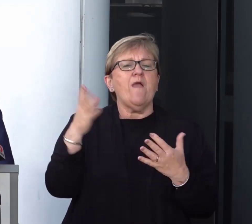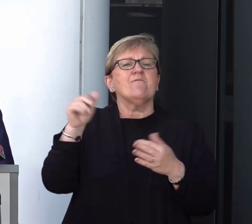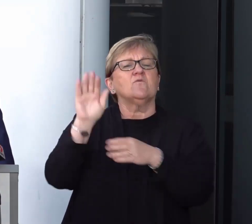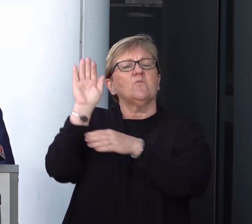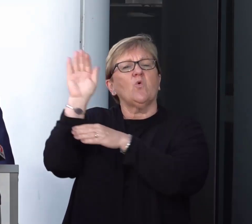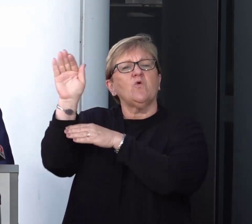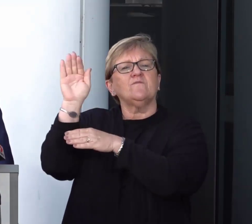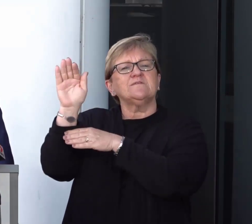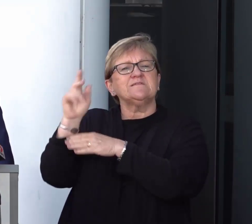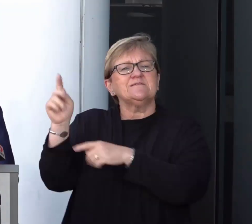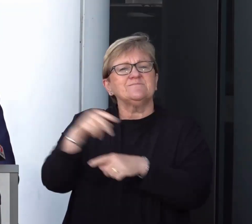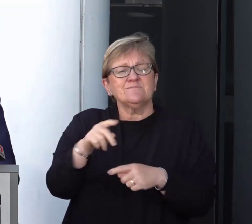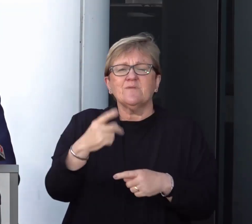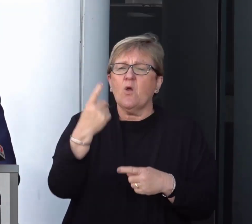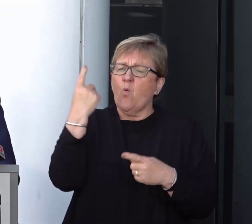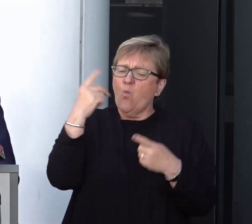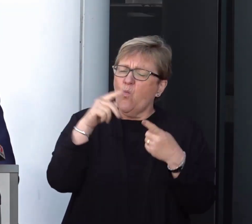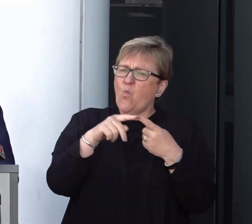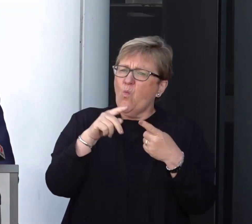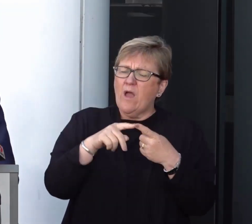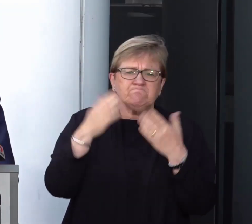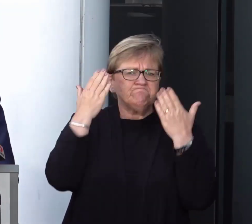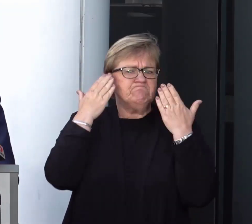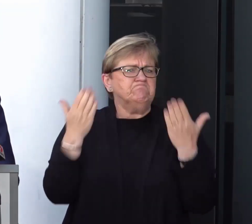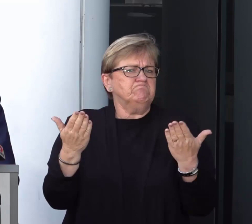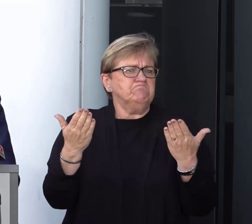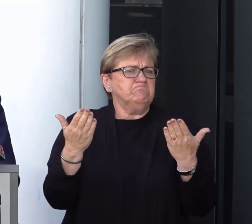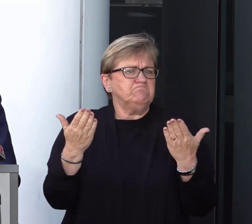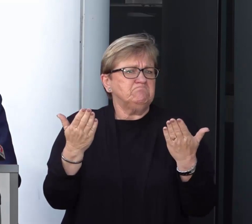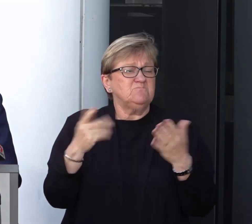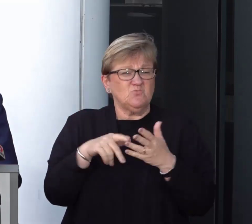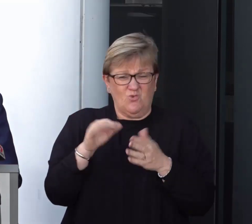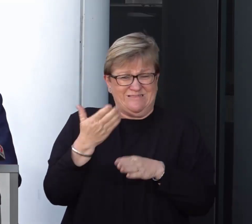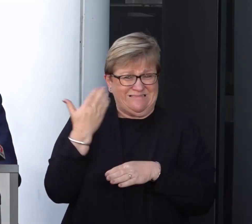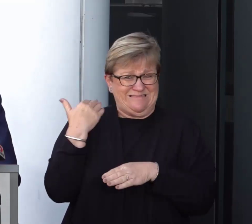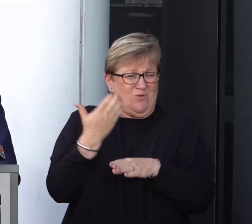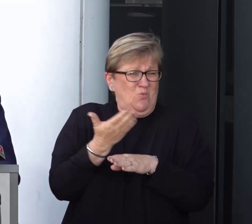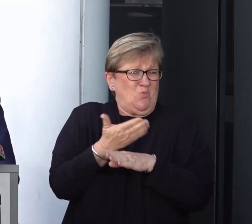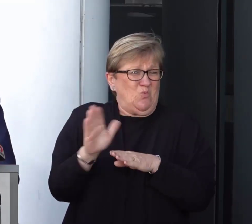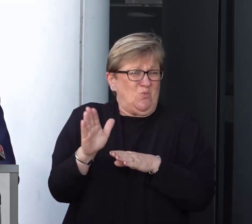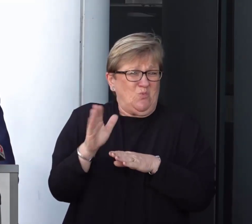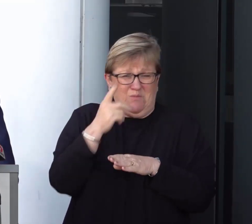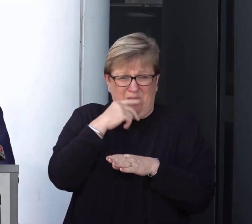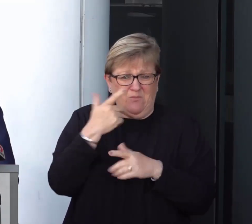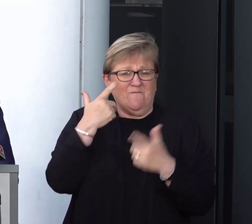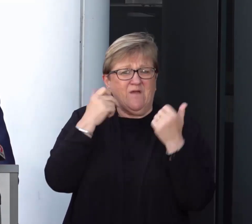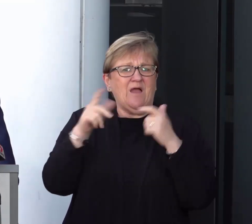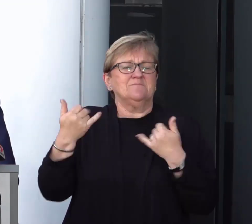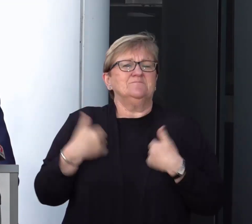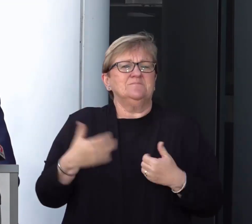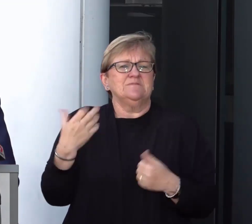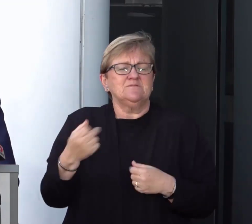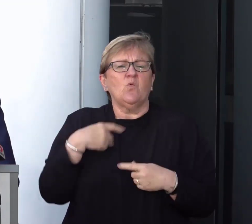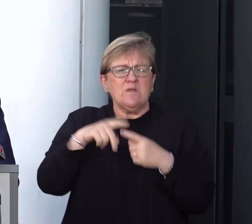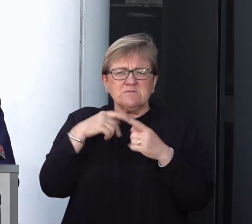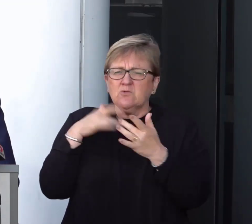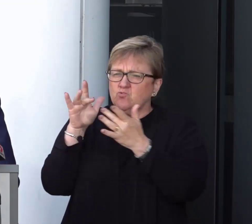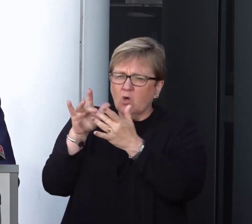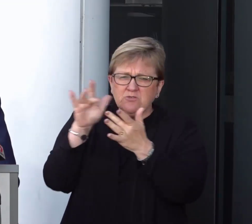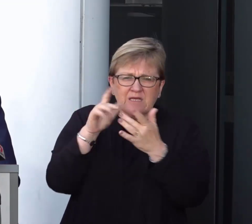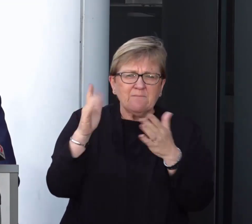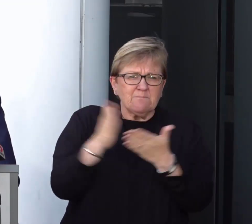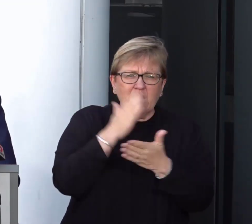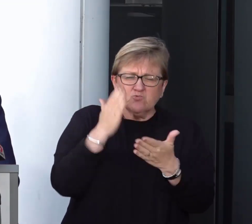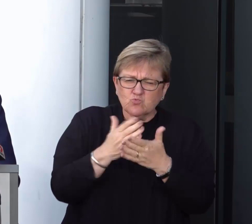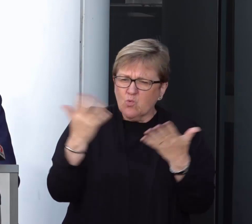from overseas with one at this stage unknown. So these are fairly new numbers and we're still doing the contact tracing to actually